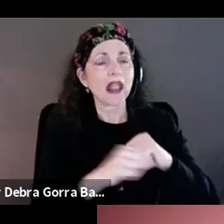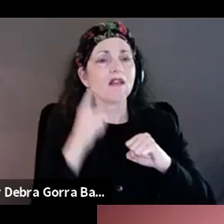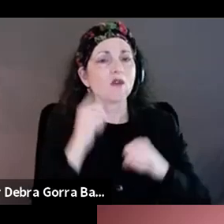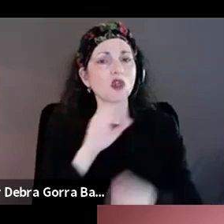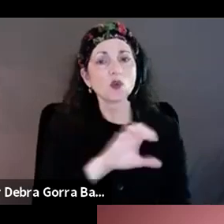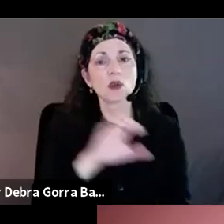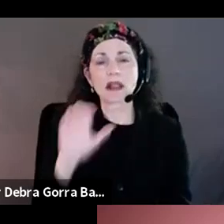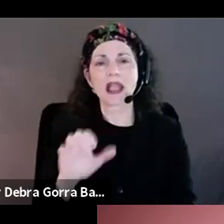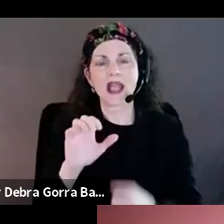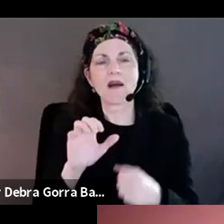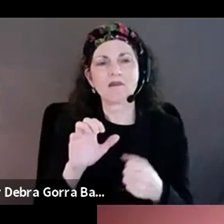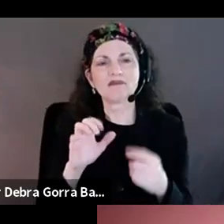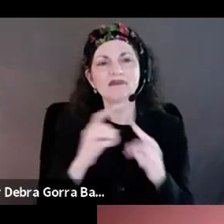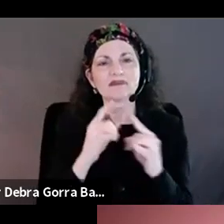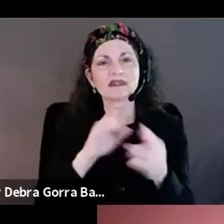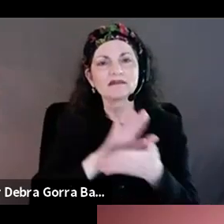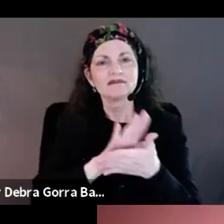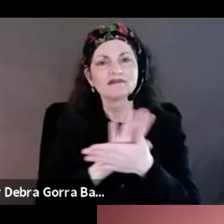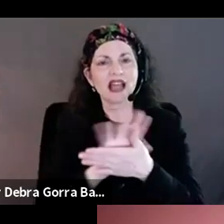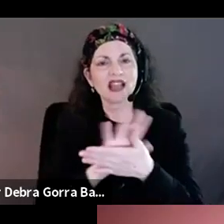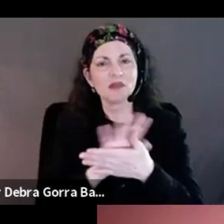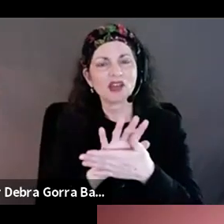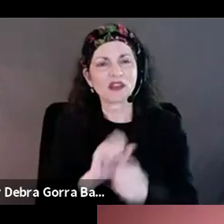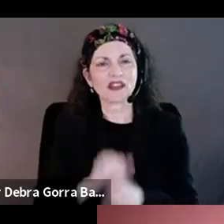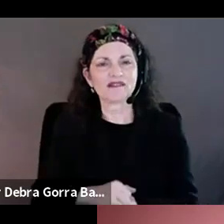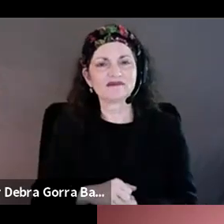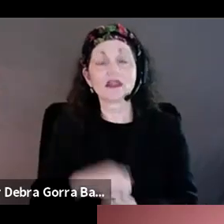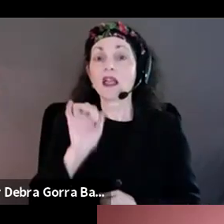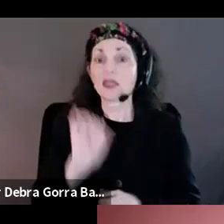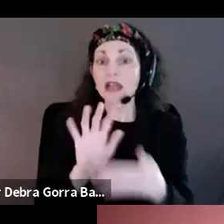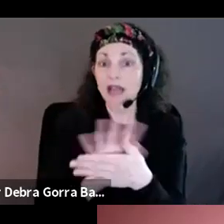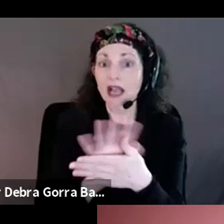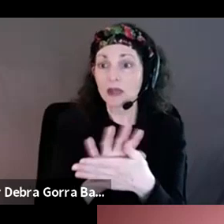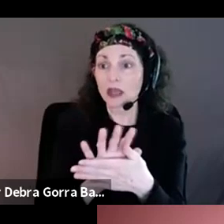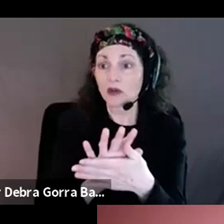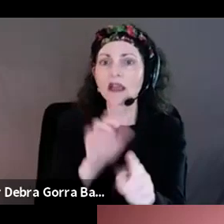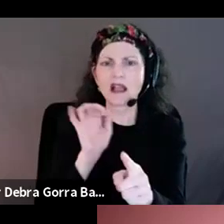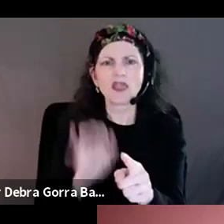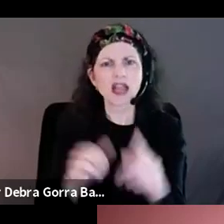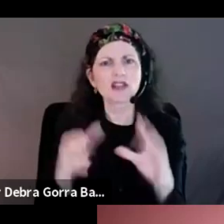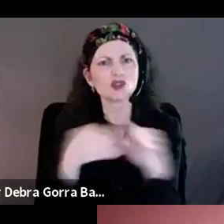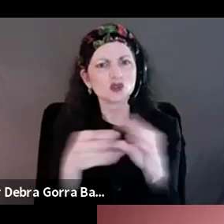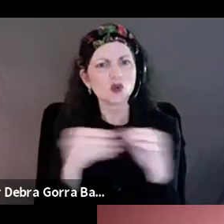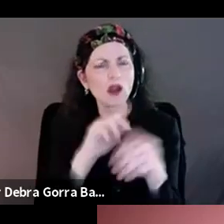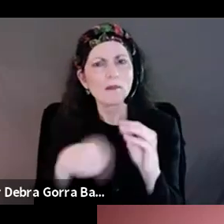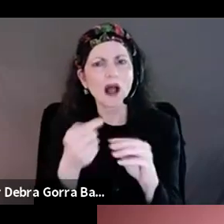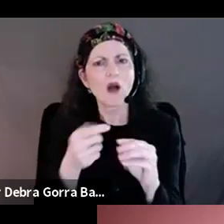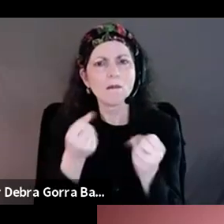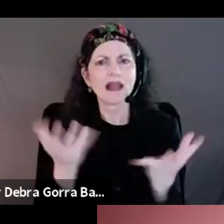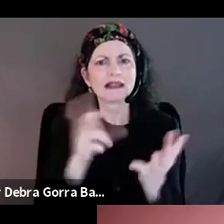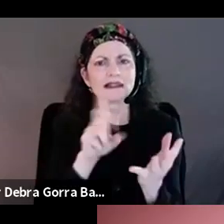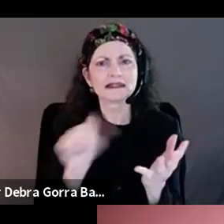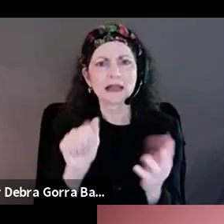Crip Camp the documentary. It's the untold story about disabled teens and the legacy of the community that